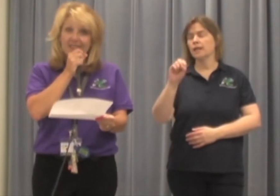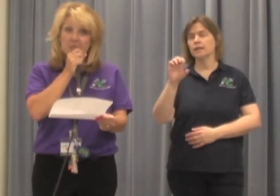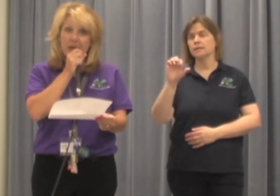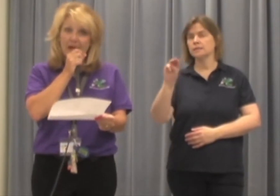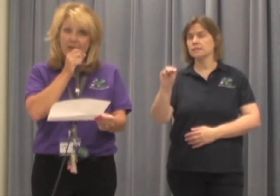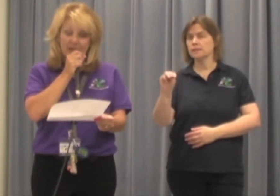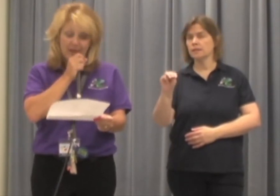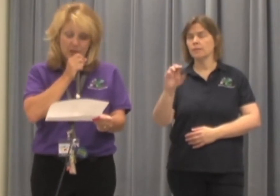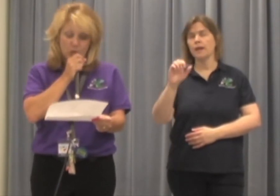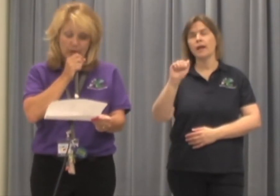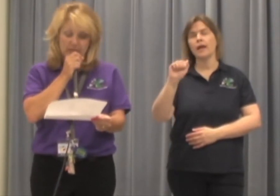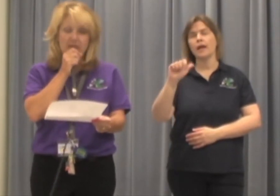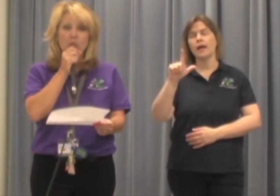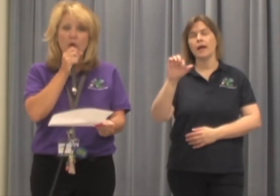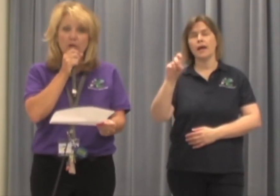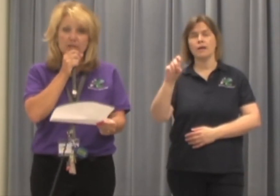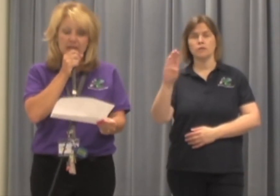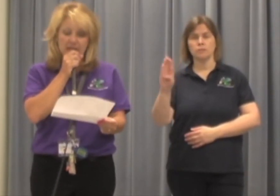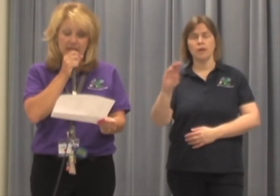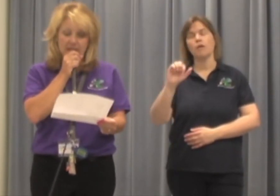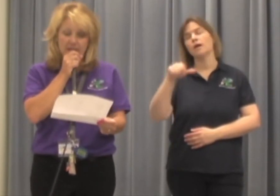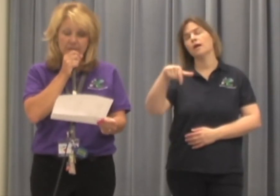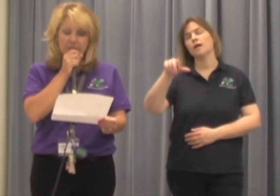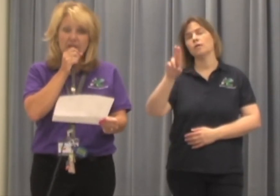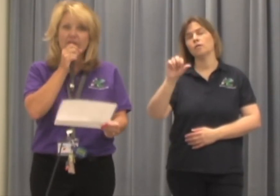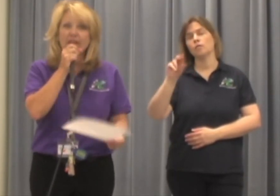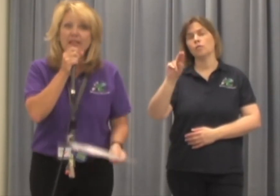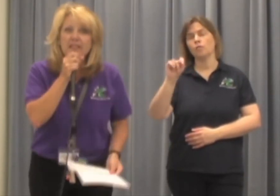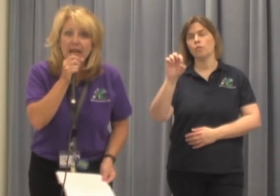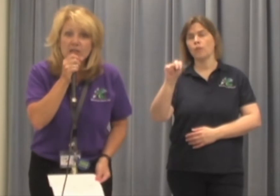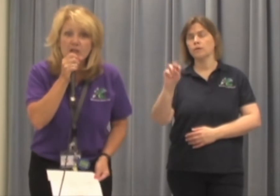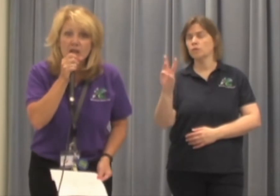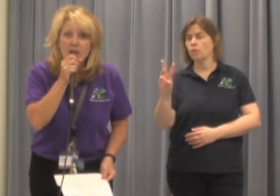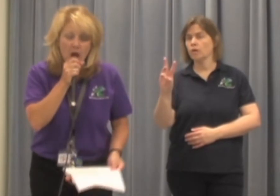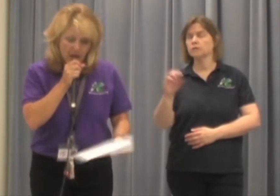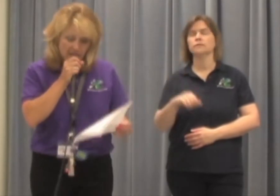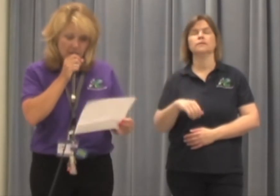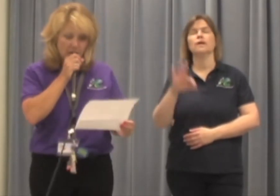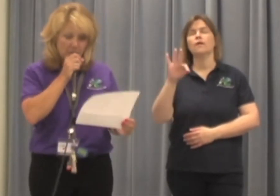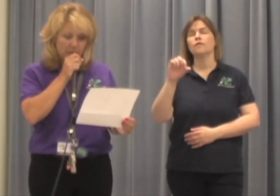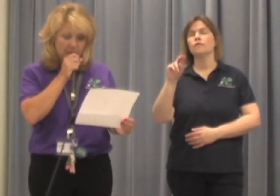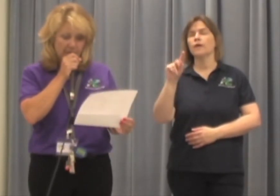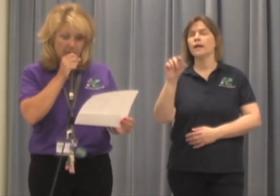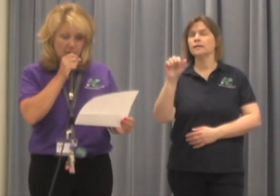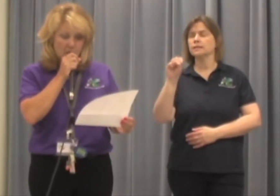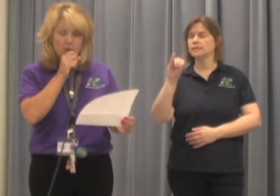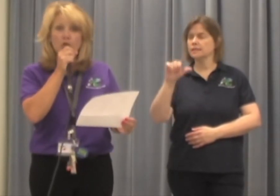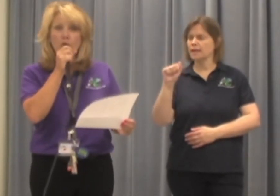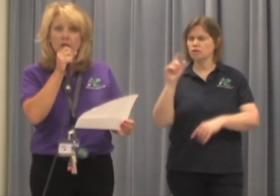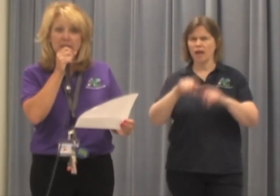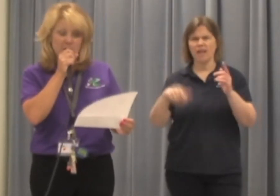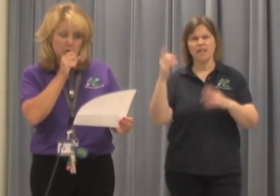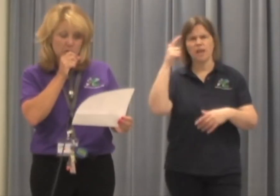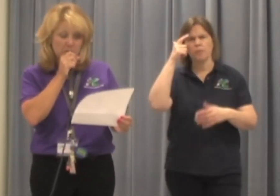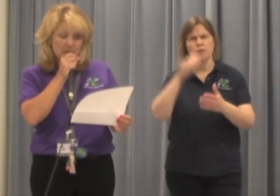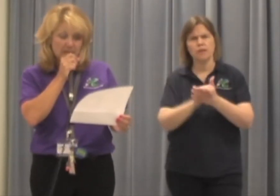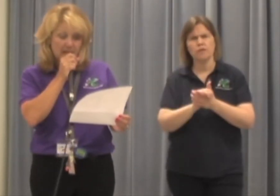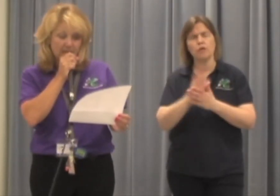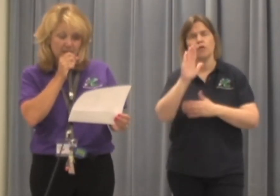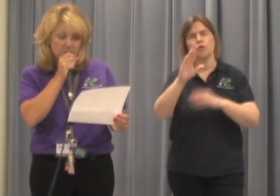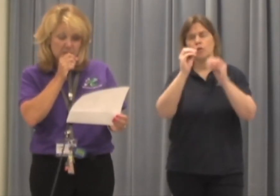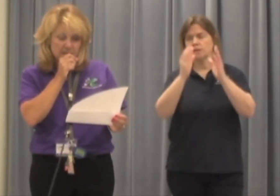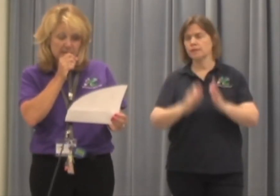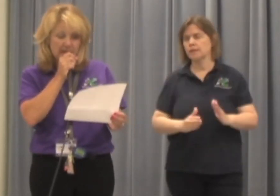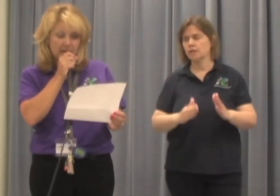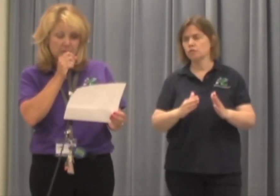Alex Bell. And Quentin Walton. Fantasia. I cannot believe it. Your teachers. Ms.